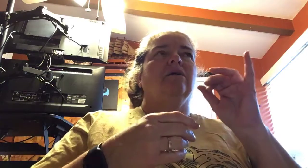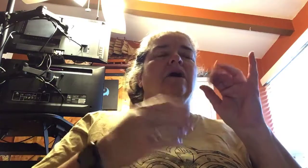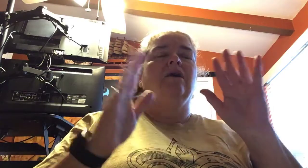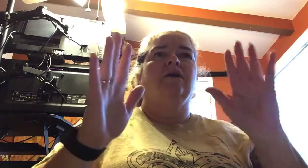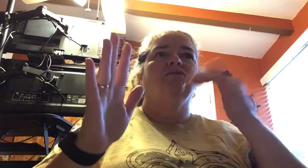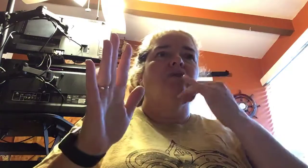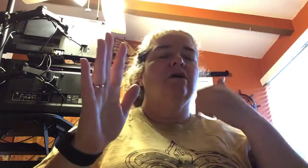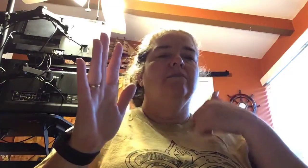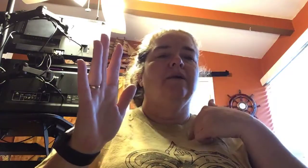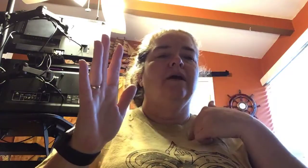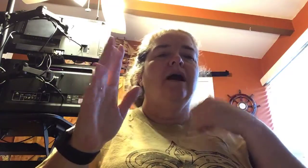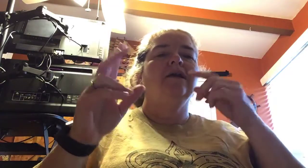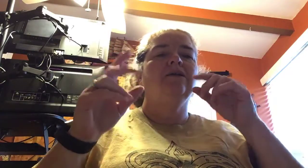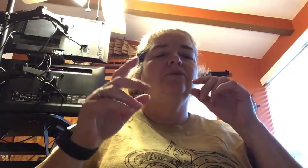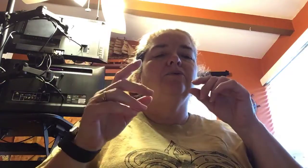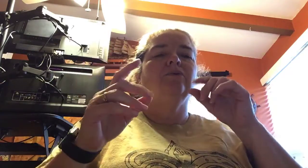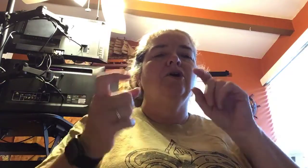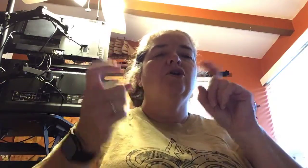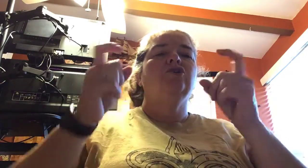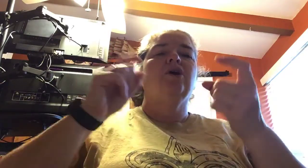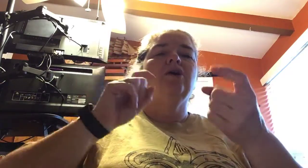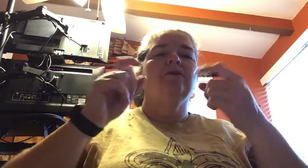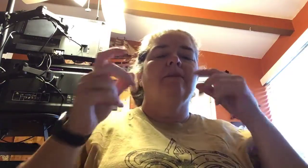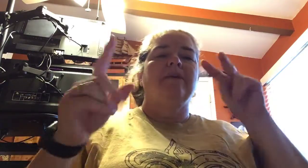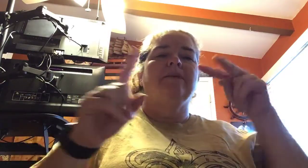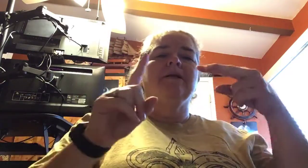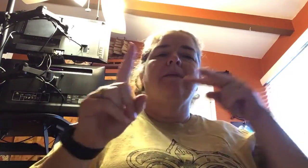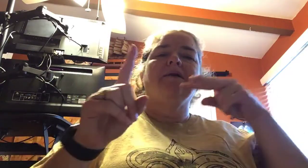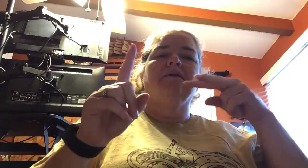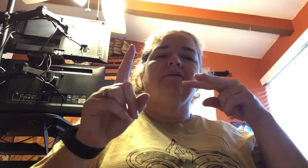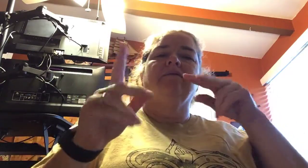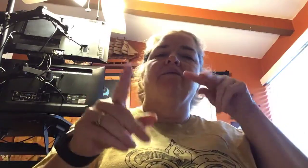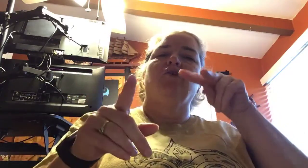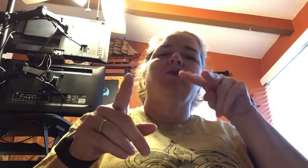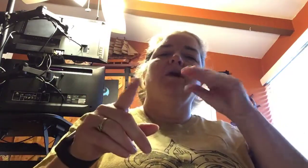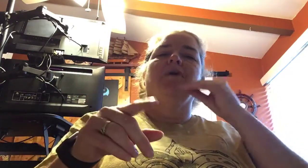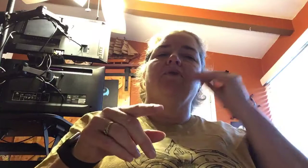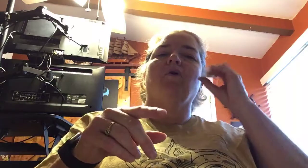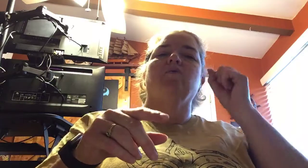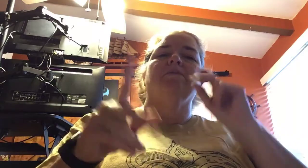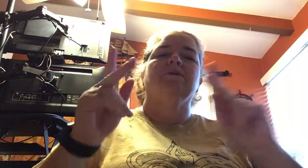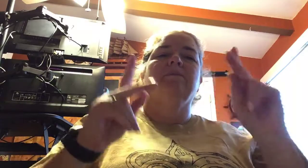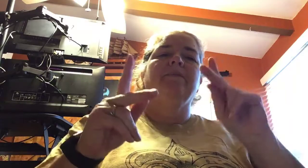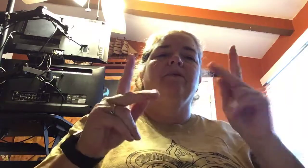That's wrong of me. I need to change my perspective of looking at the homeless people.